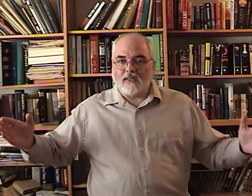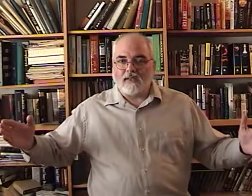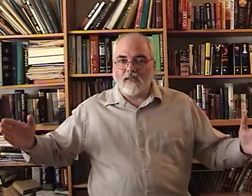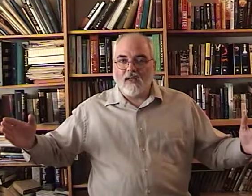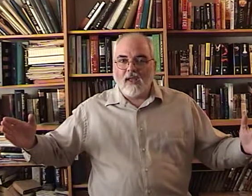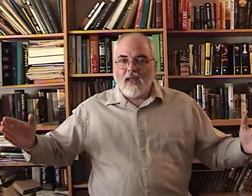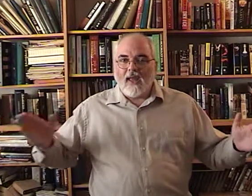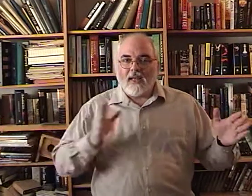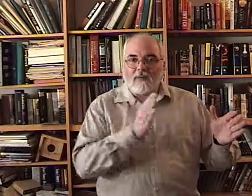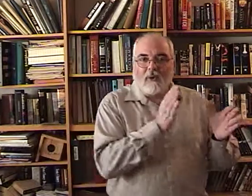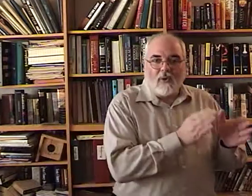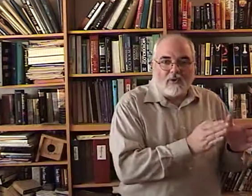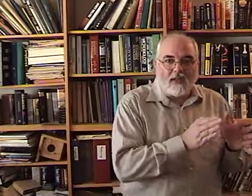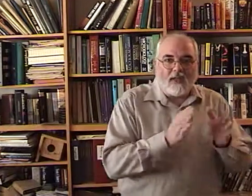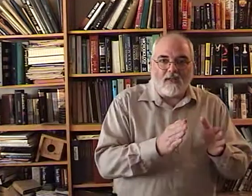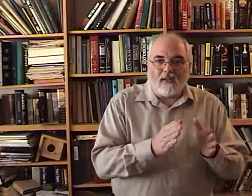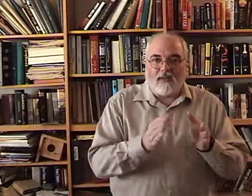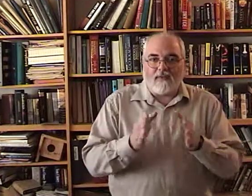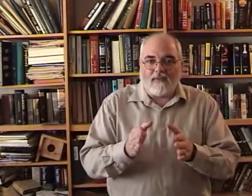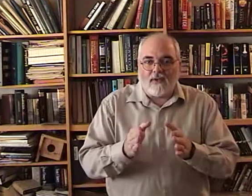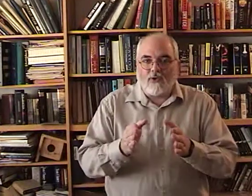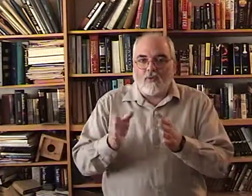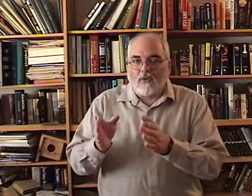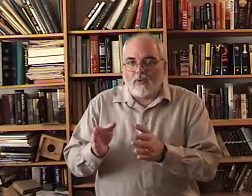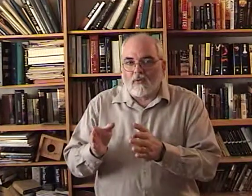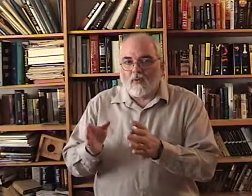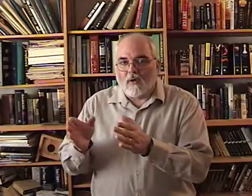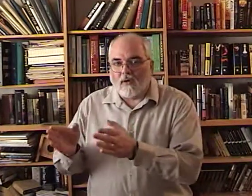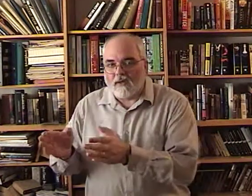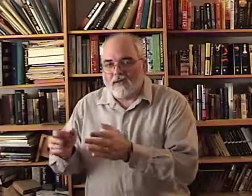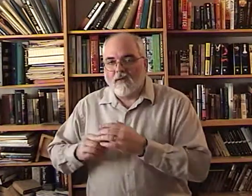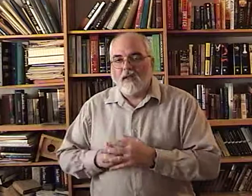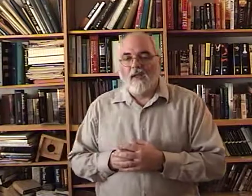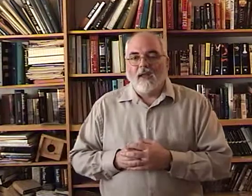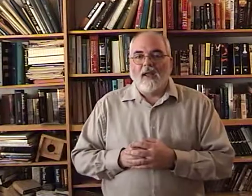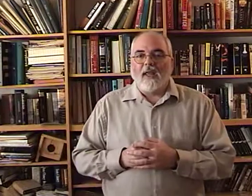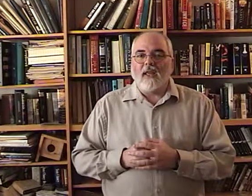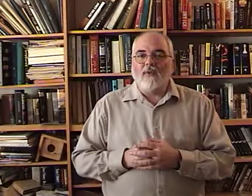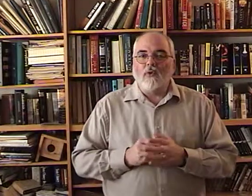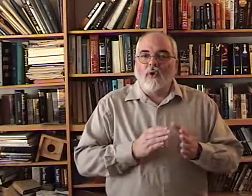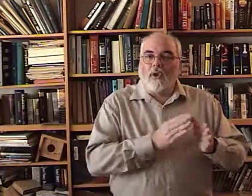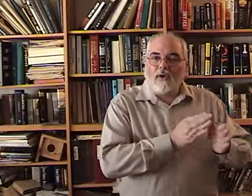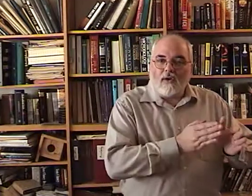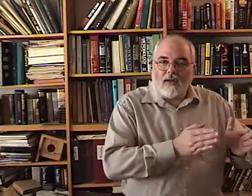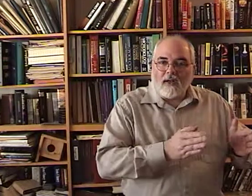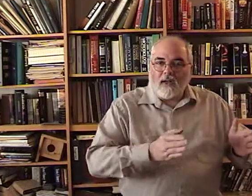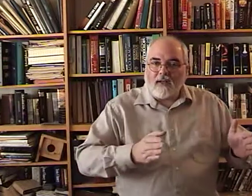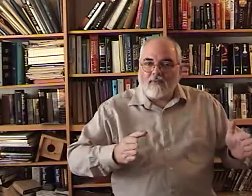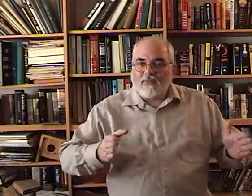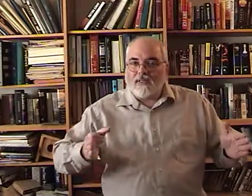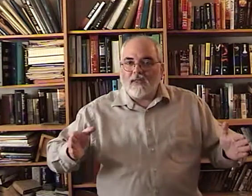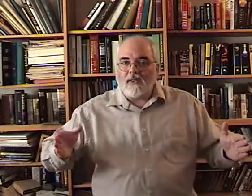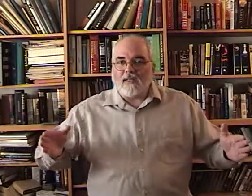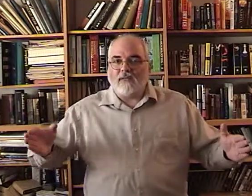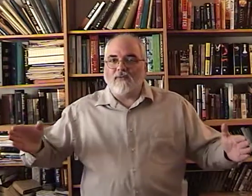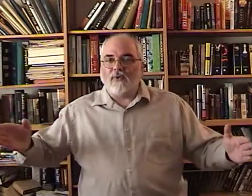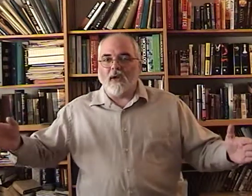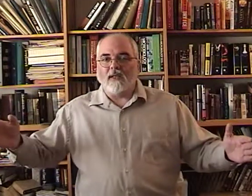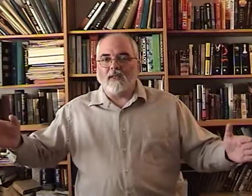as opposed to individual words. If you learn it in sentences and phrases